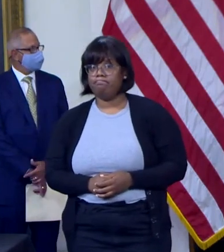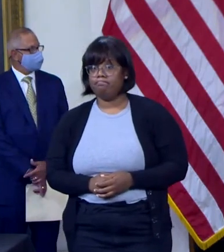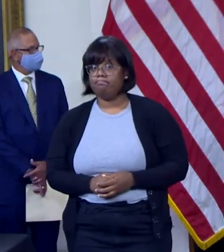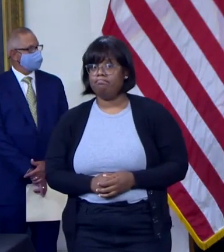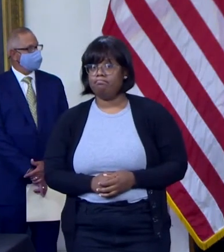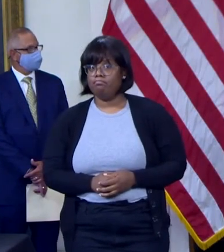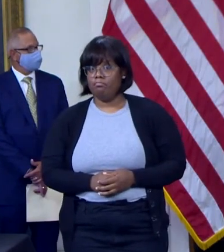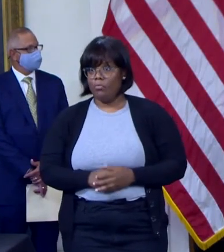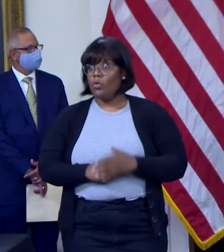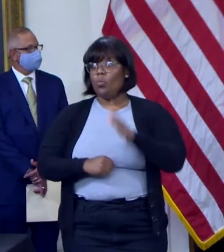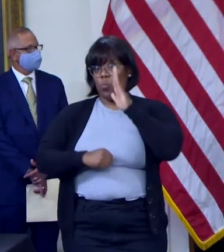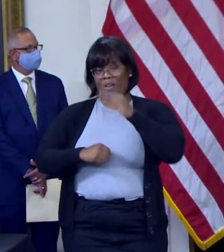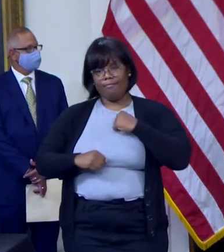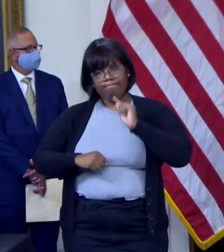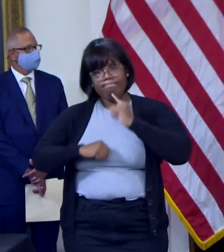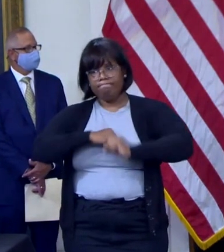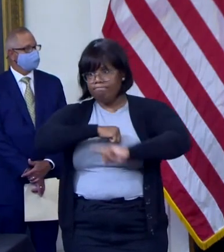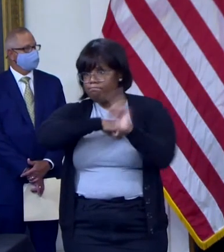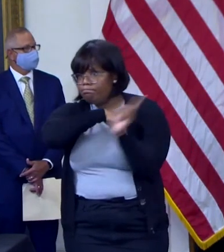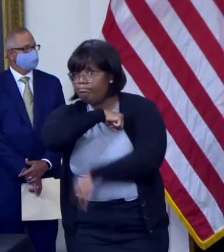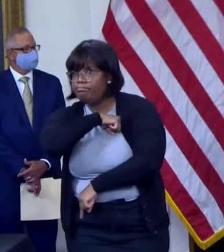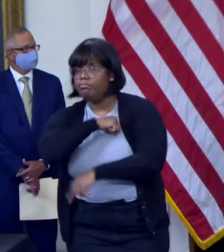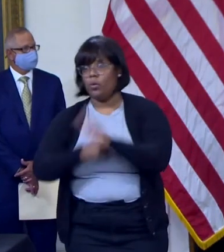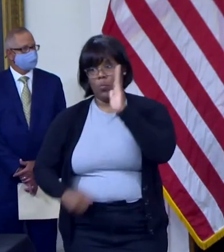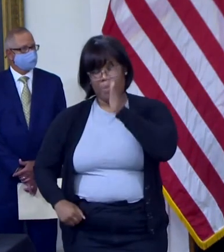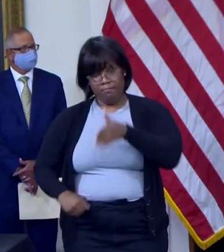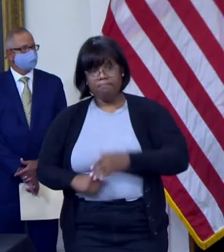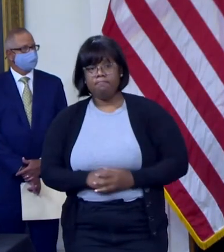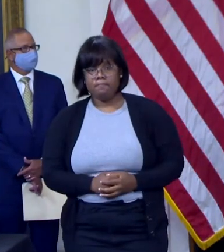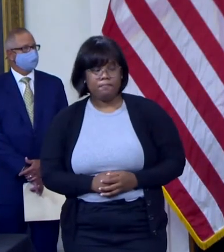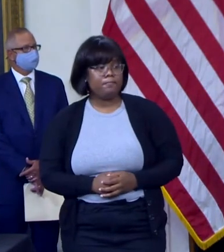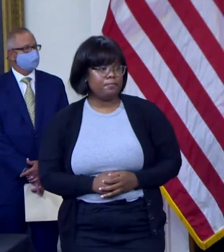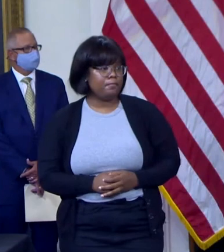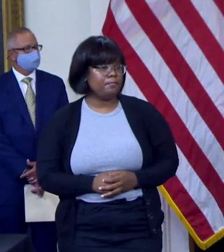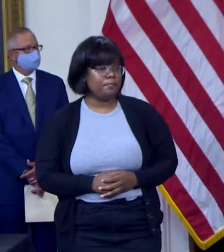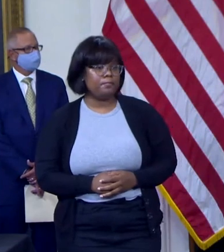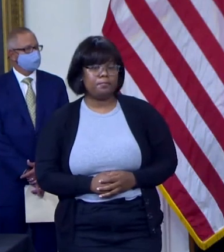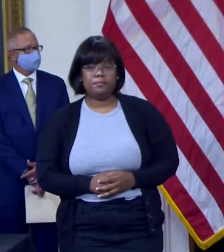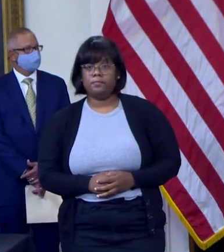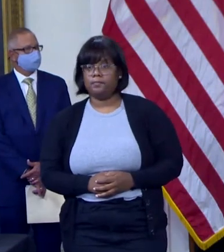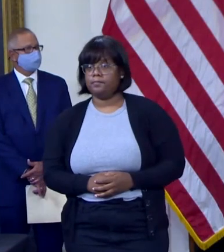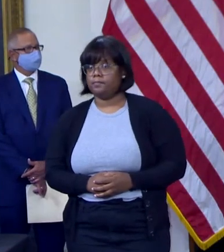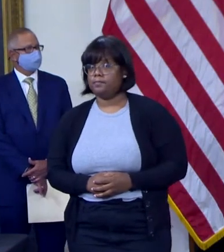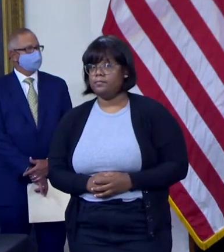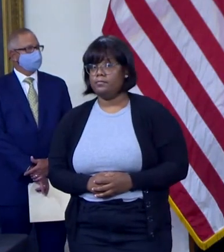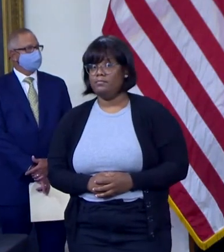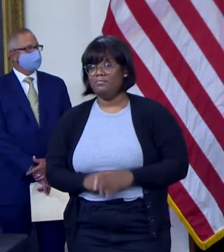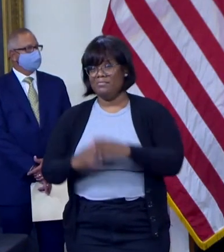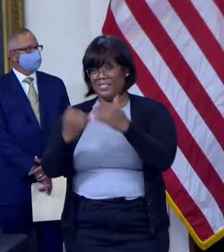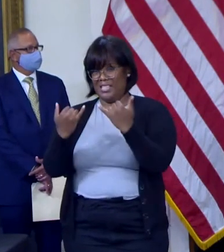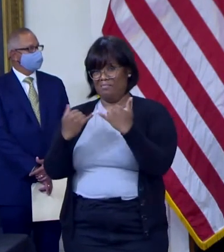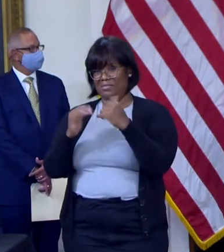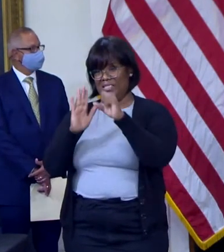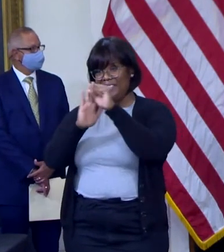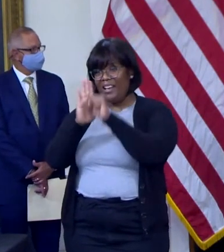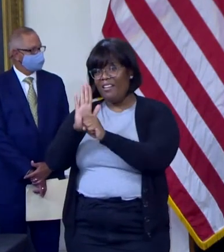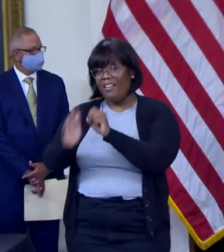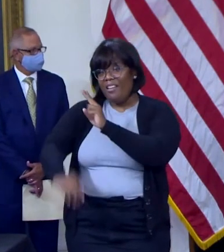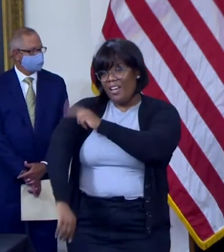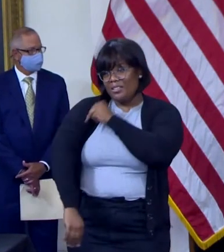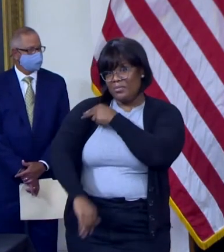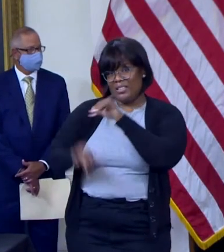and stepping up civil penalties. While the state's largest hospital systems, including the